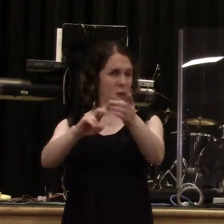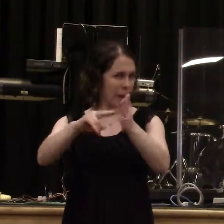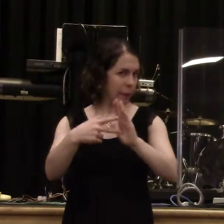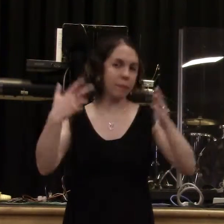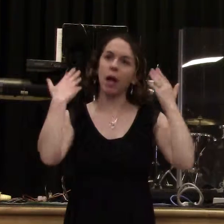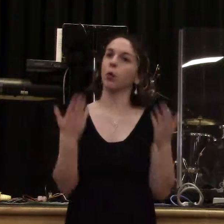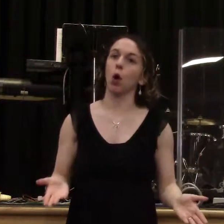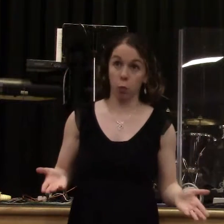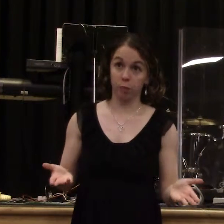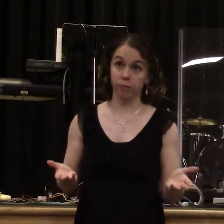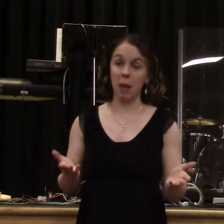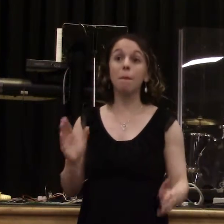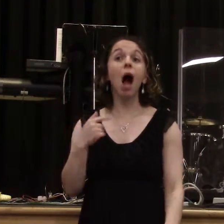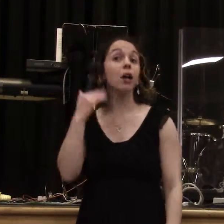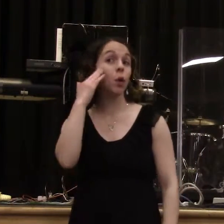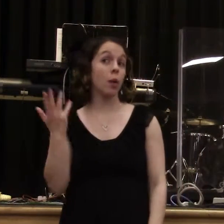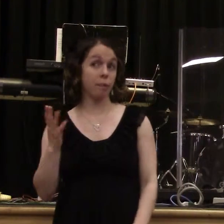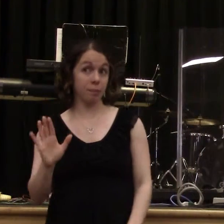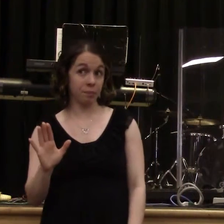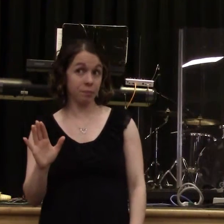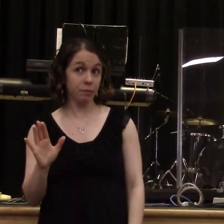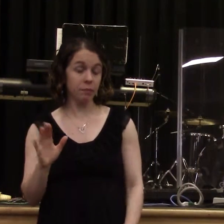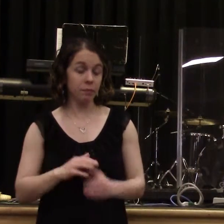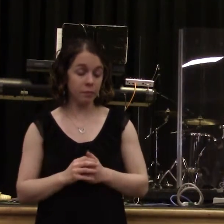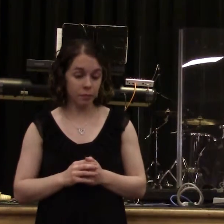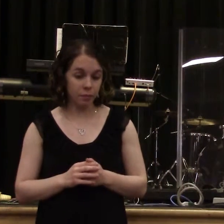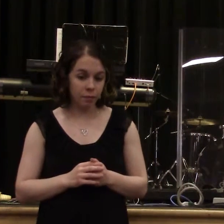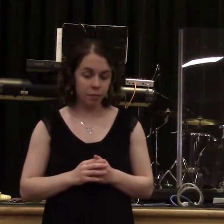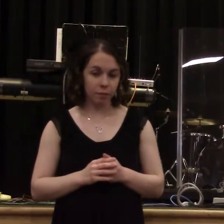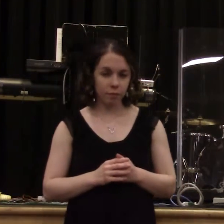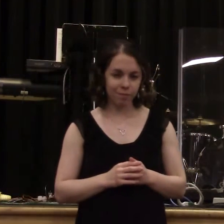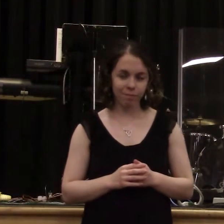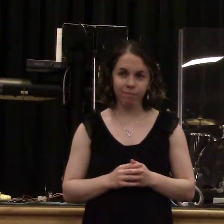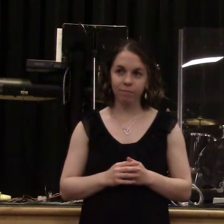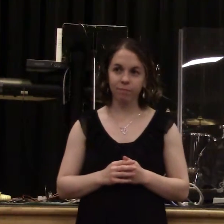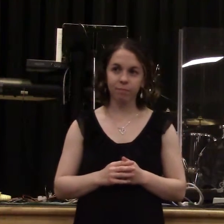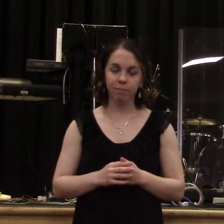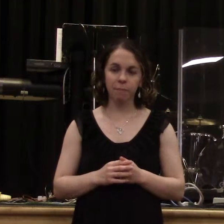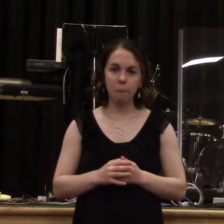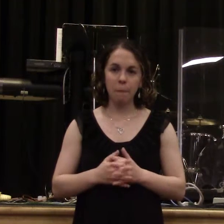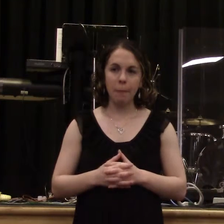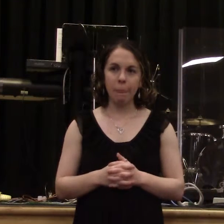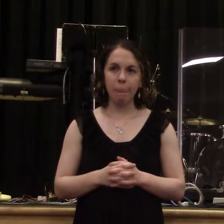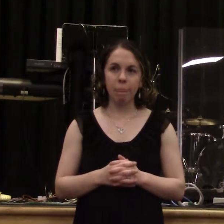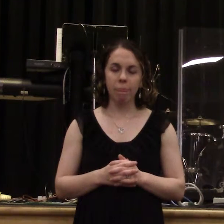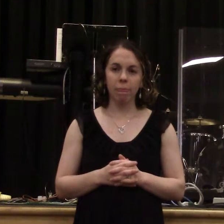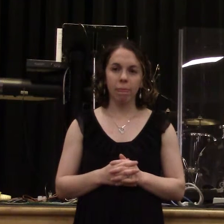But this I do know. That Jesus is the bright and morning star. It says in Revelation 22, 16. It